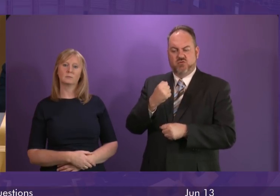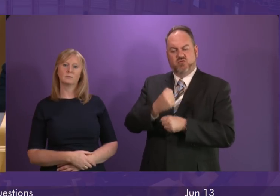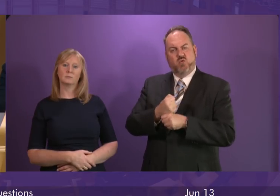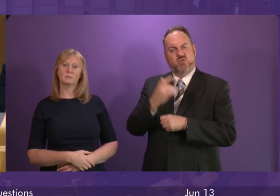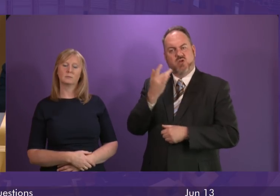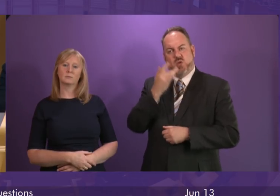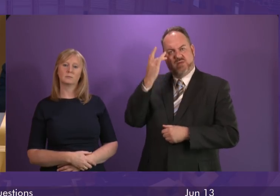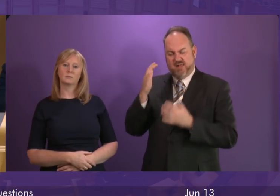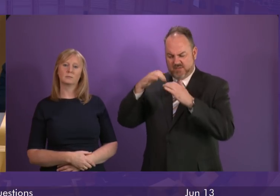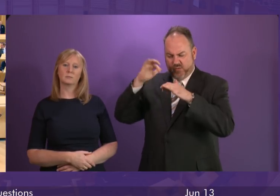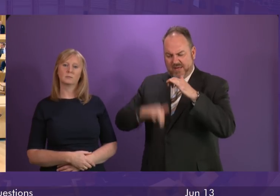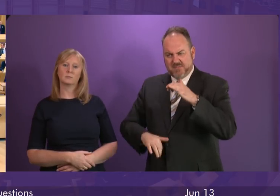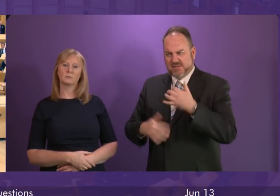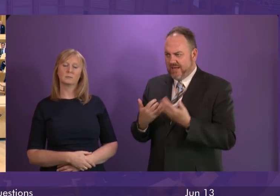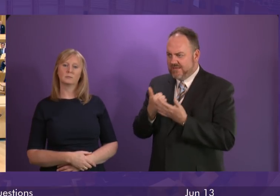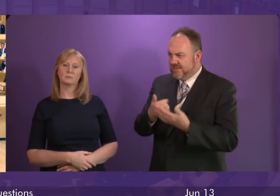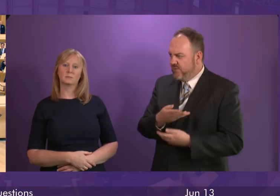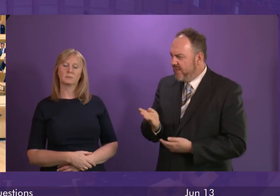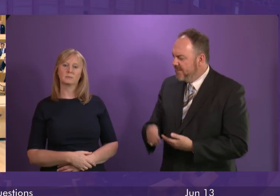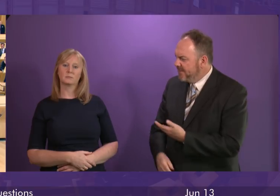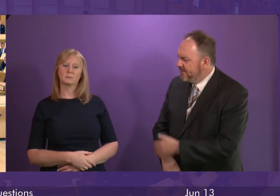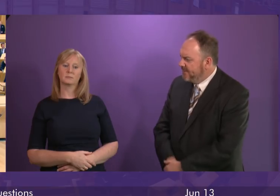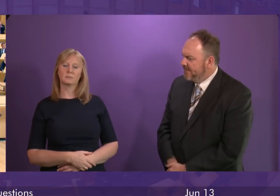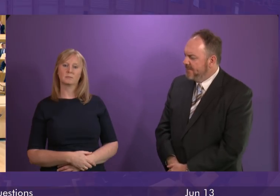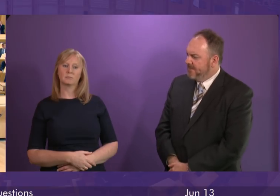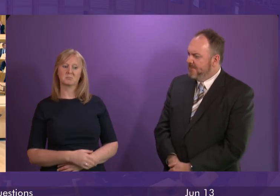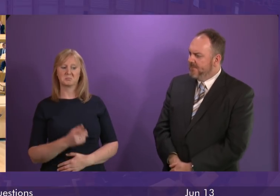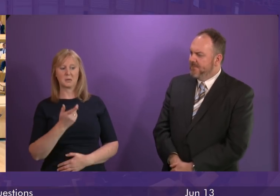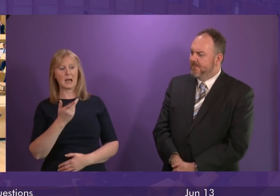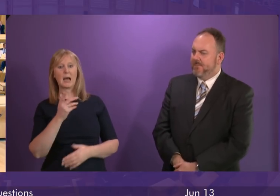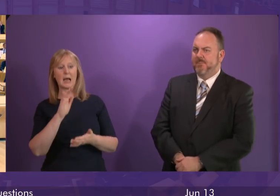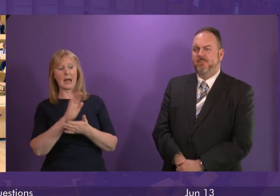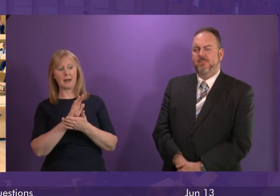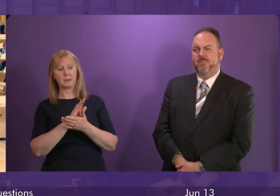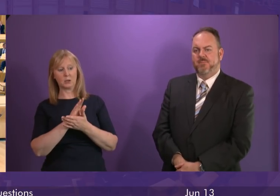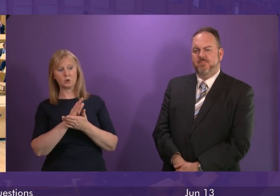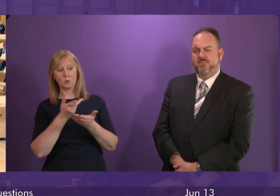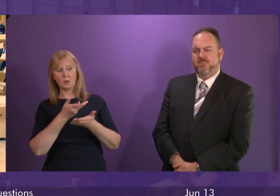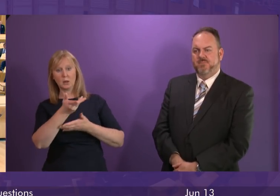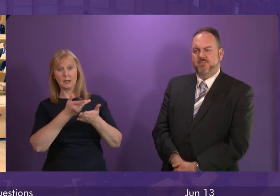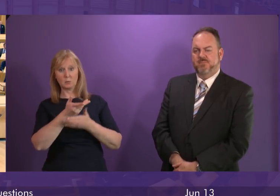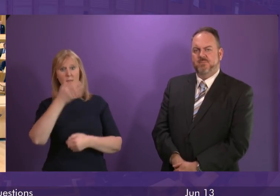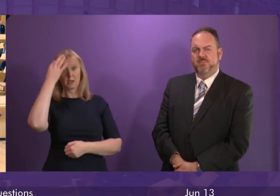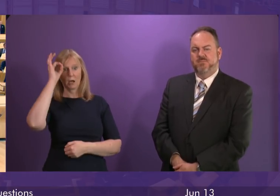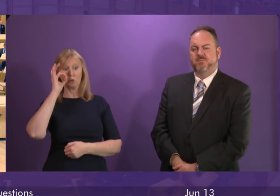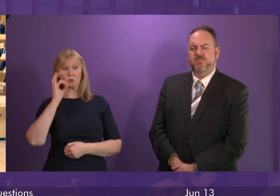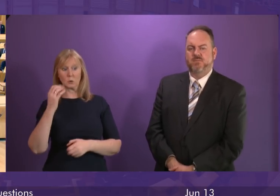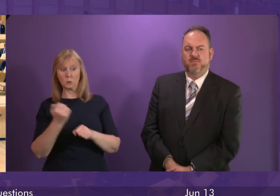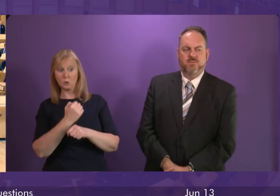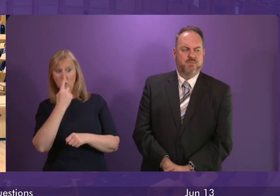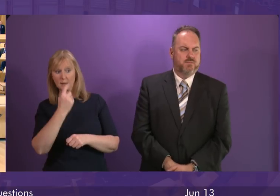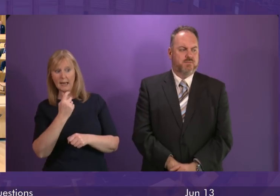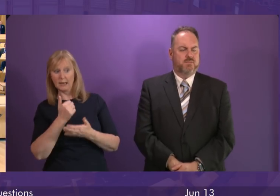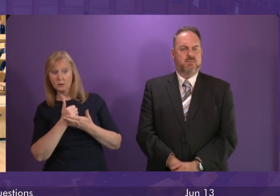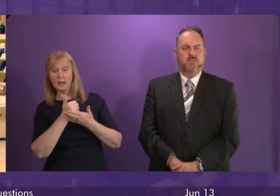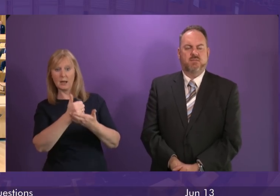assistance could be offered. First Minister. We will be happy to liaise with the Council and do everything we can to help with